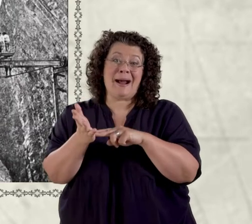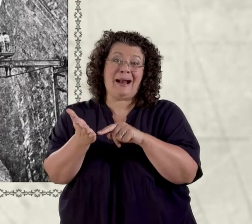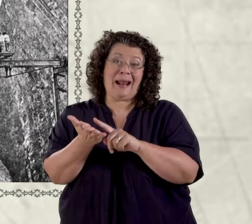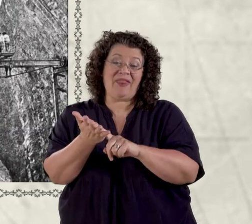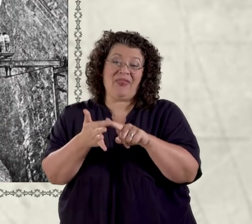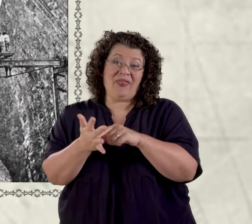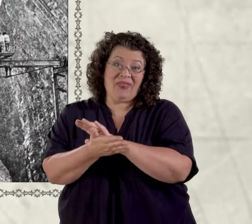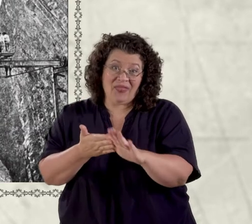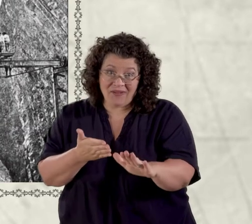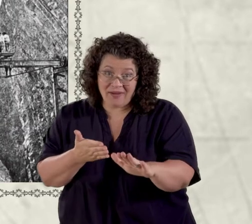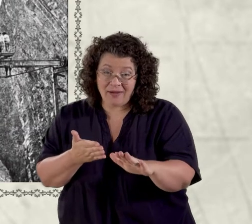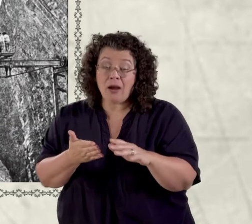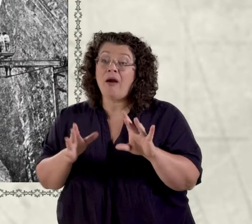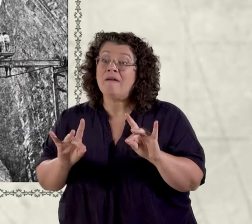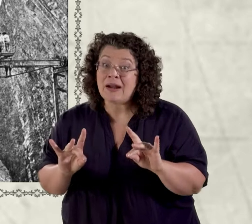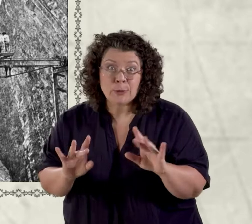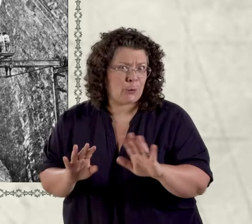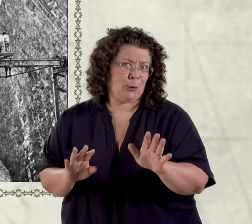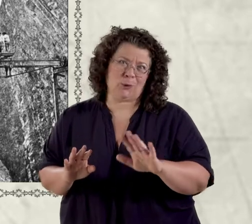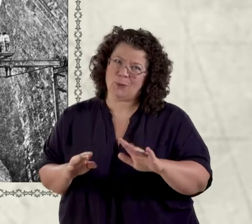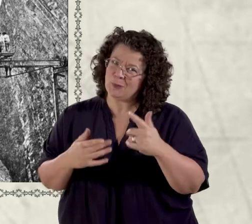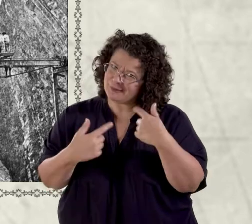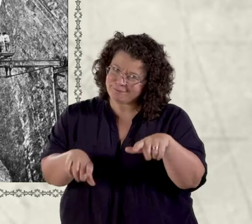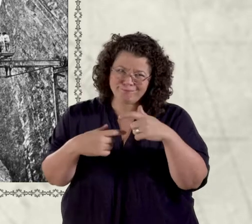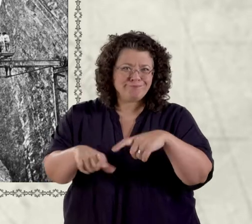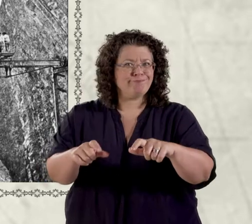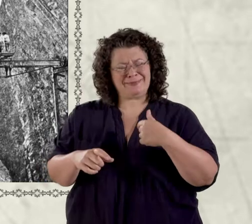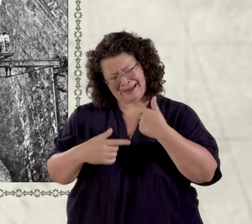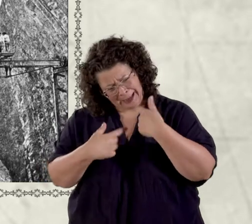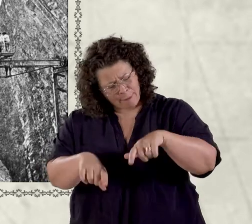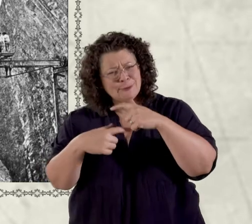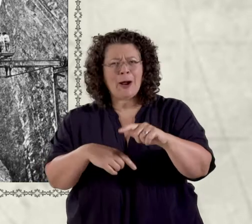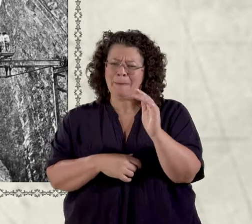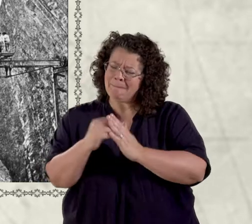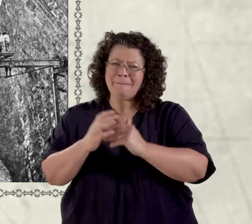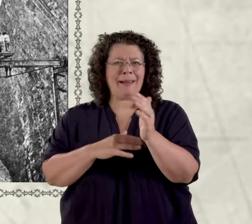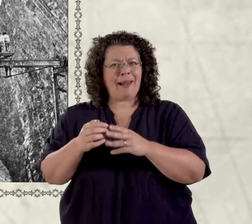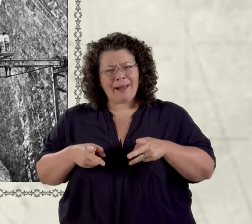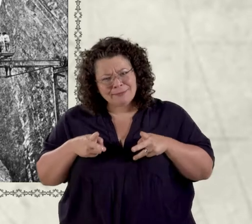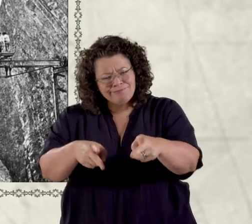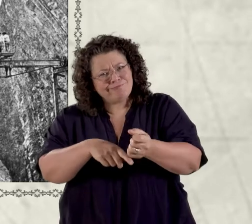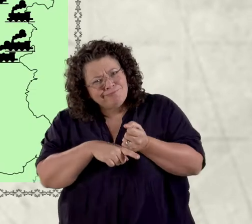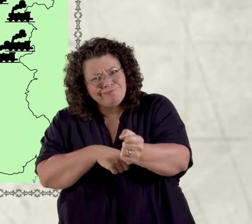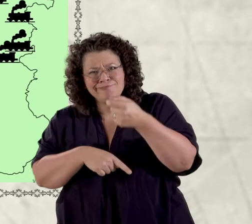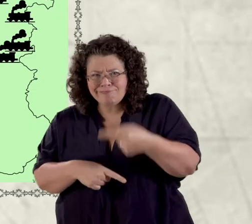wasn't the end of it oh no i carried on building railways for the coming years tenby